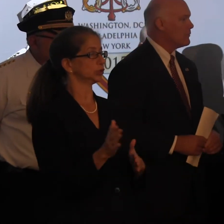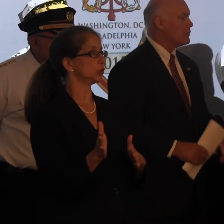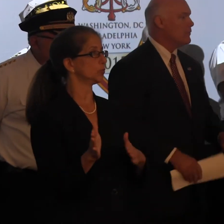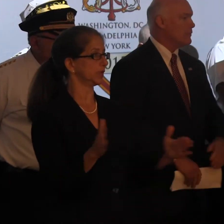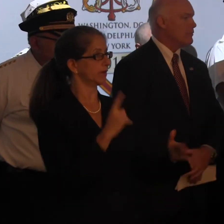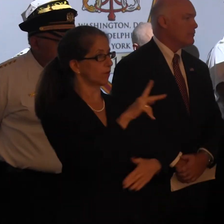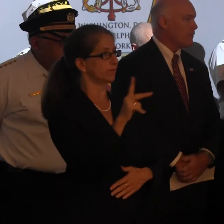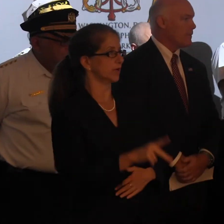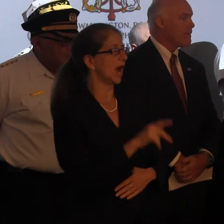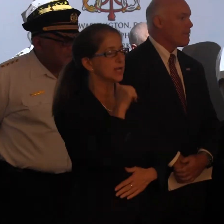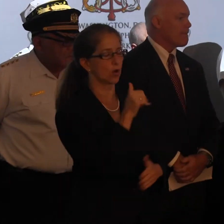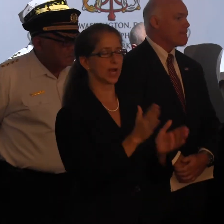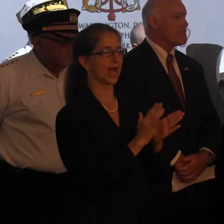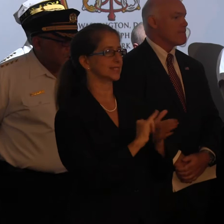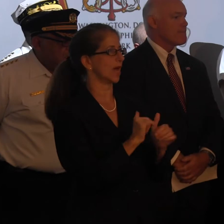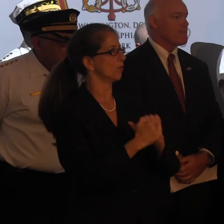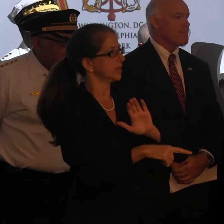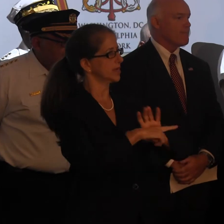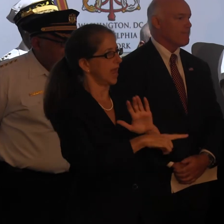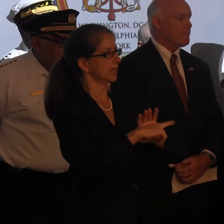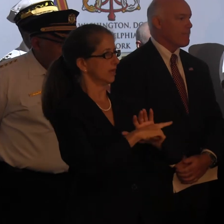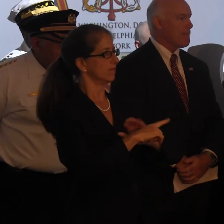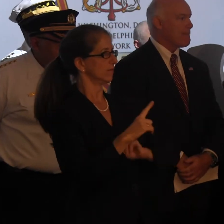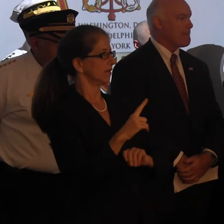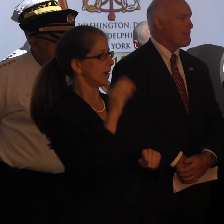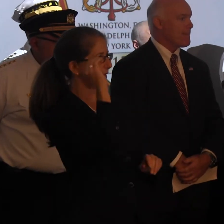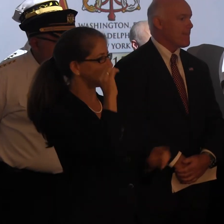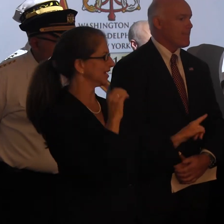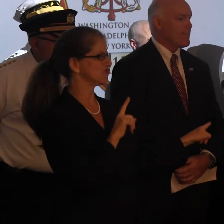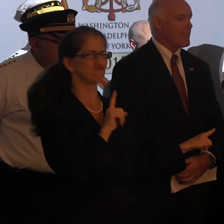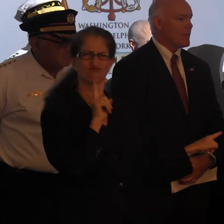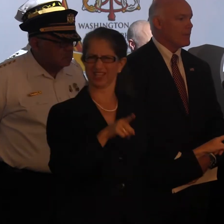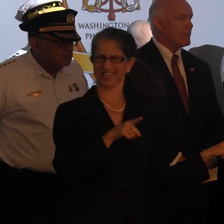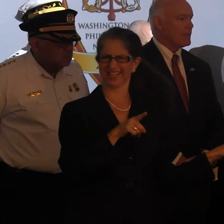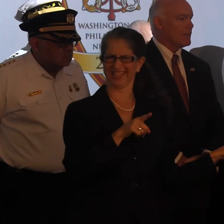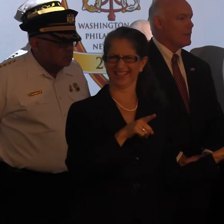connotation that I ask that question. Really? Really?